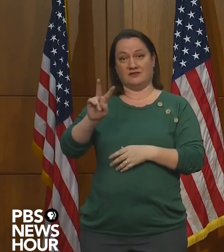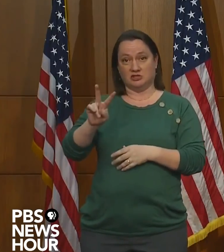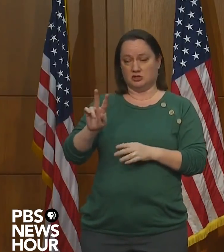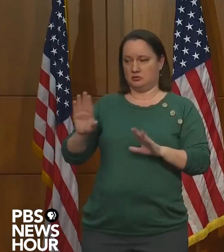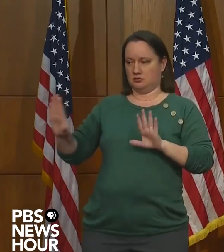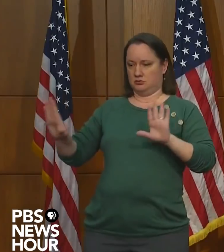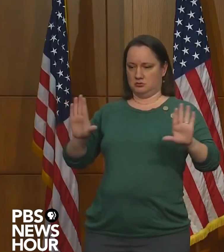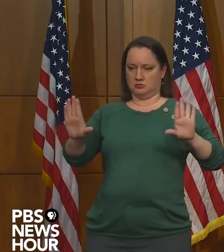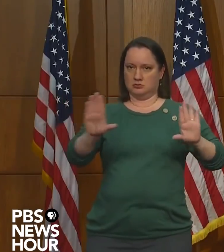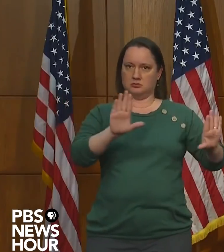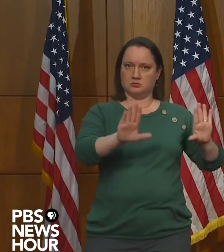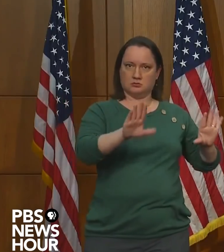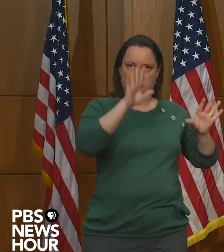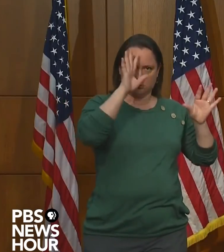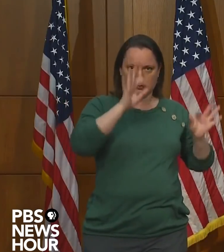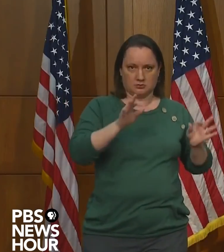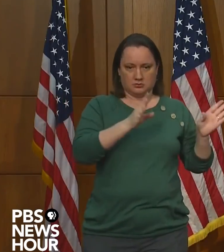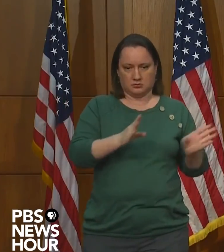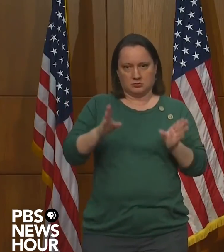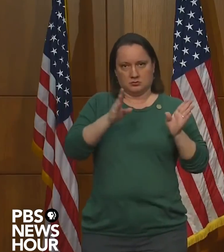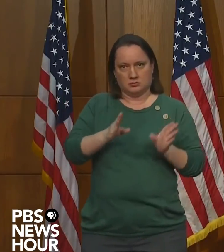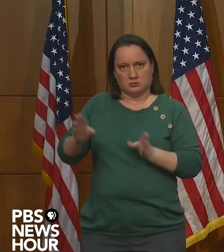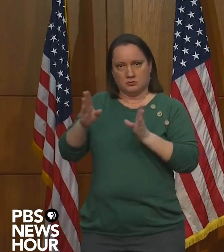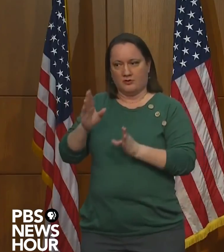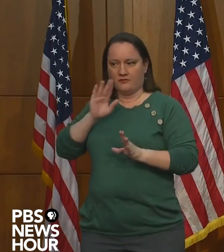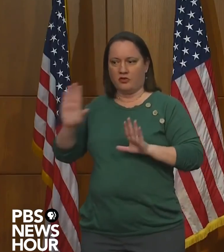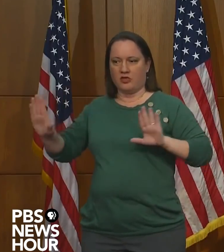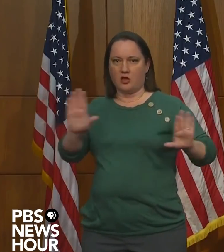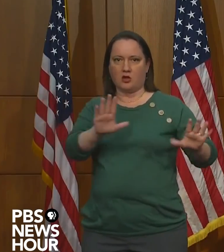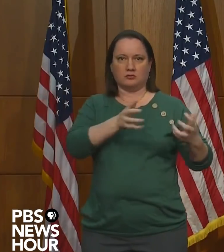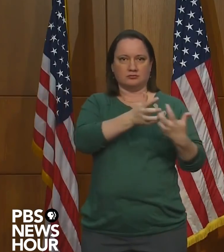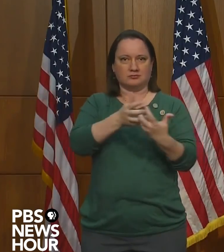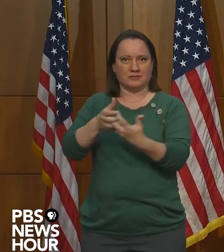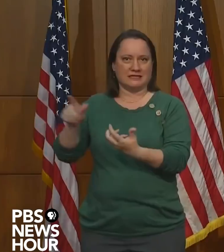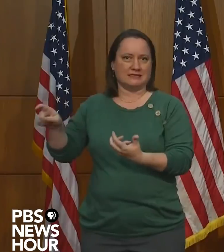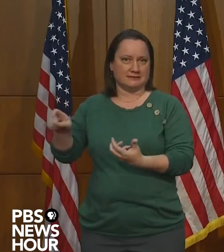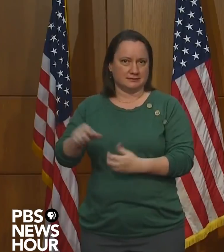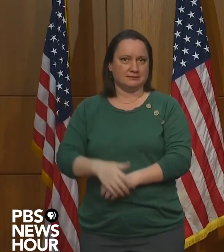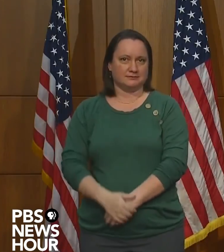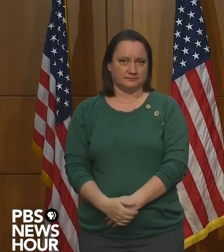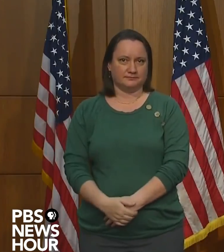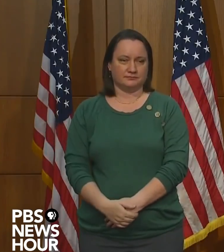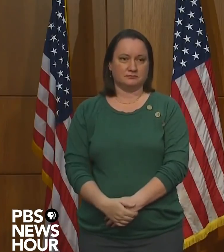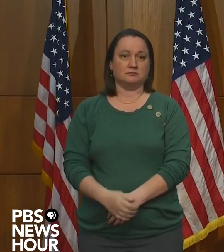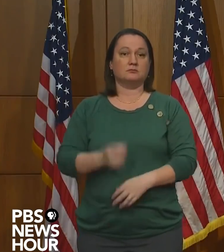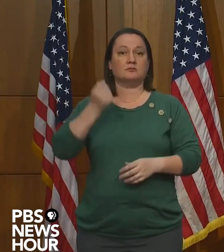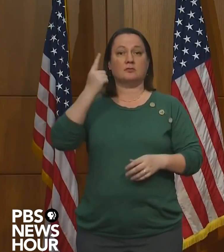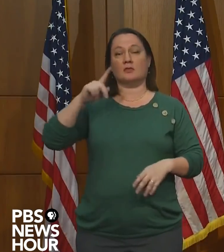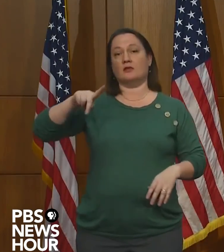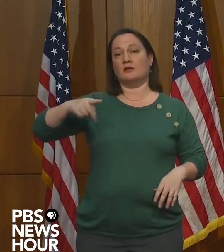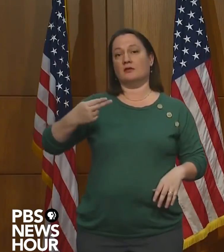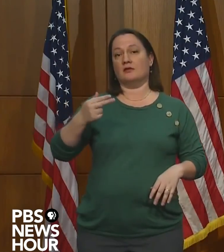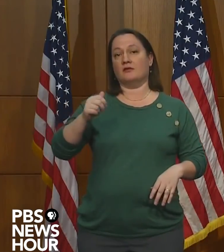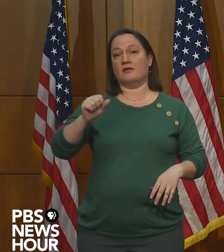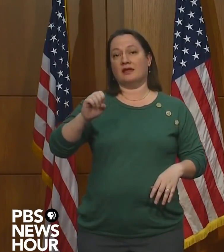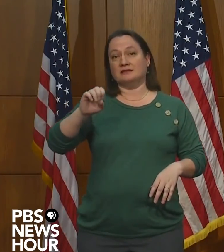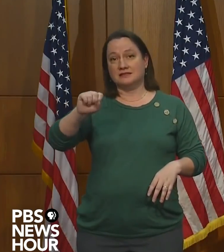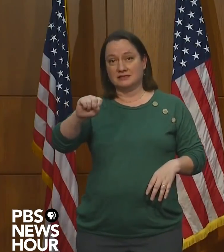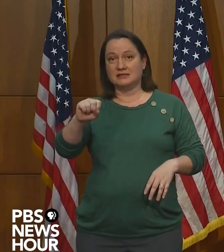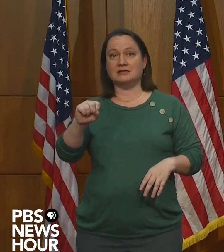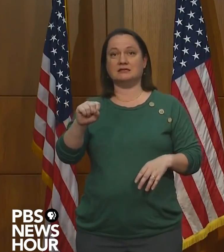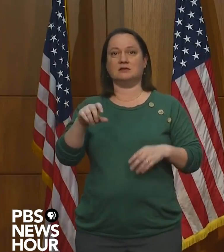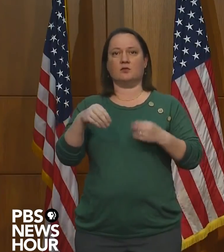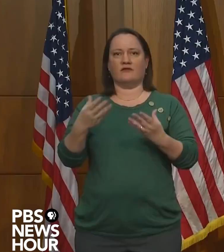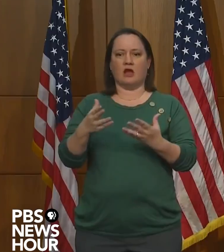to respond to the needs of its own locality. I want to be clear that these phases provide our schools with options